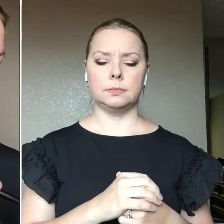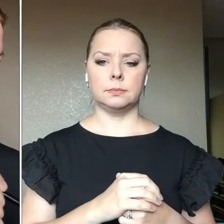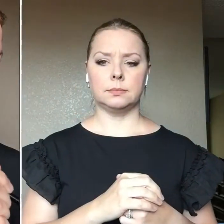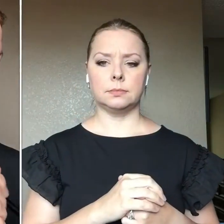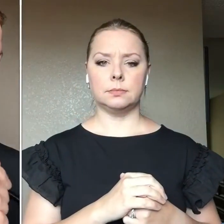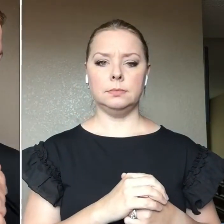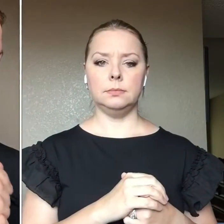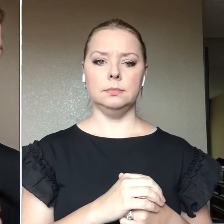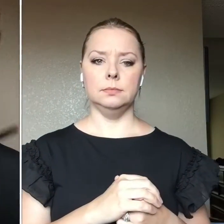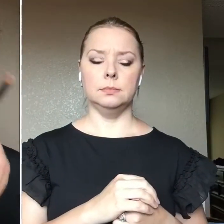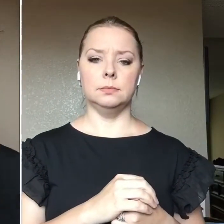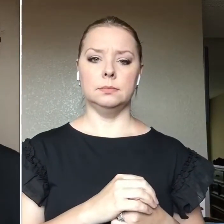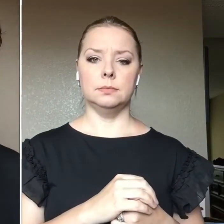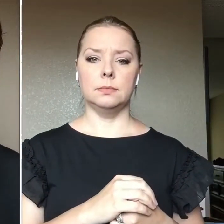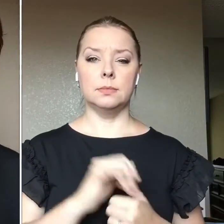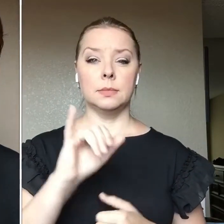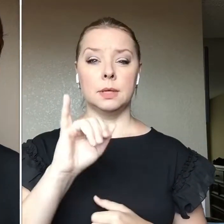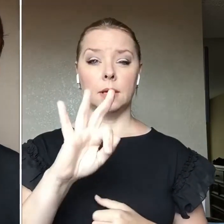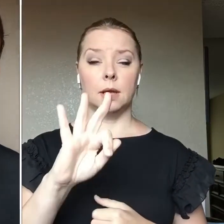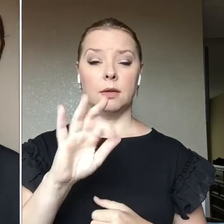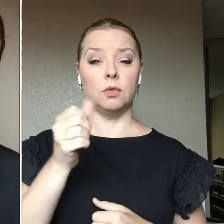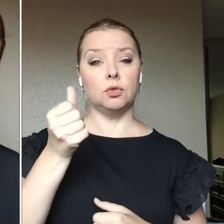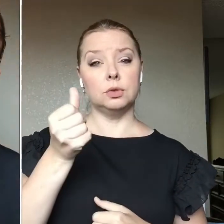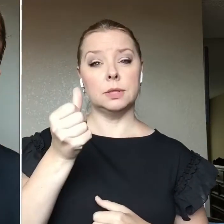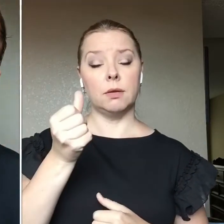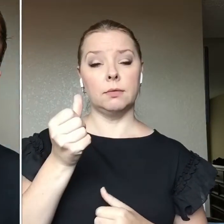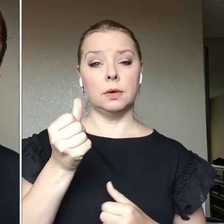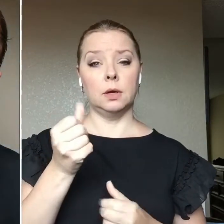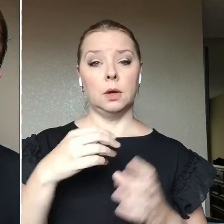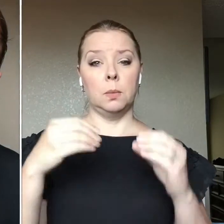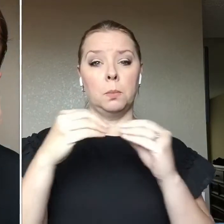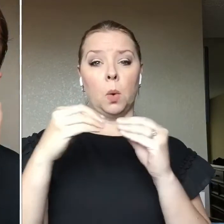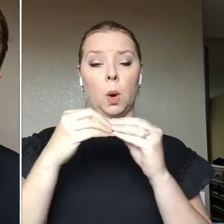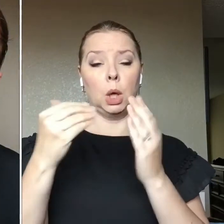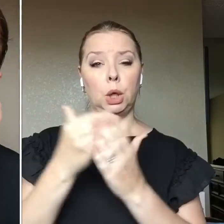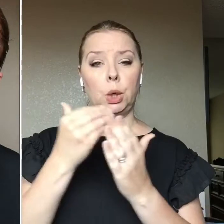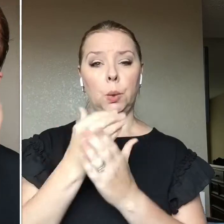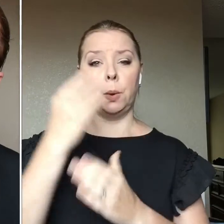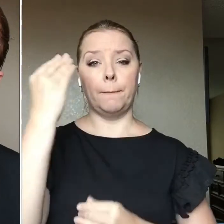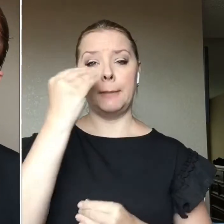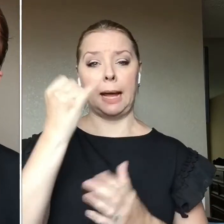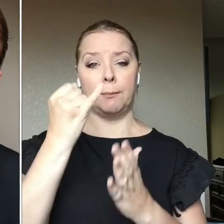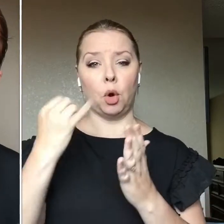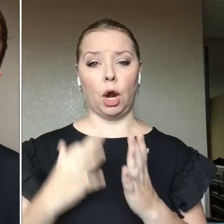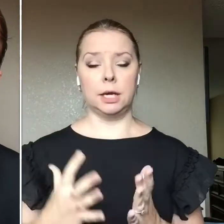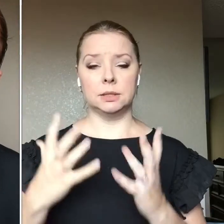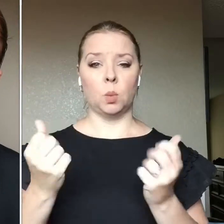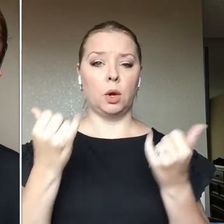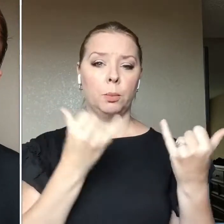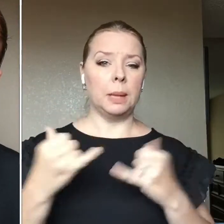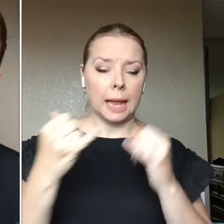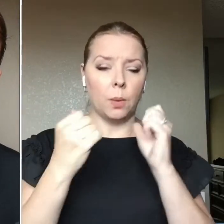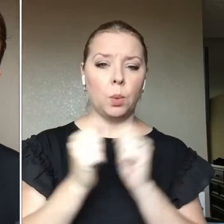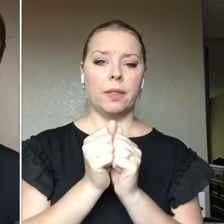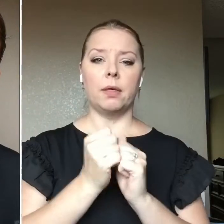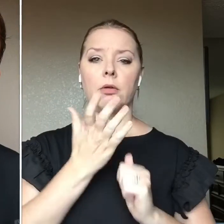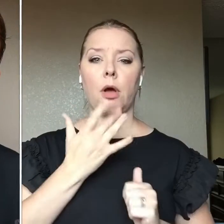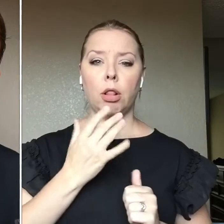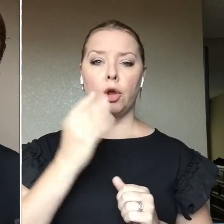Um, if you are a newer, newer makeup artist and you're looking to play with color and placement, um, these